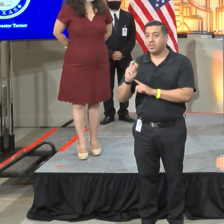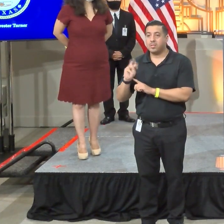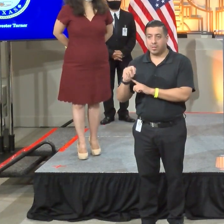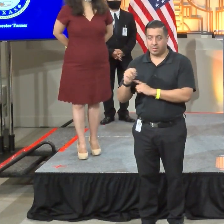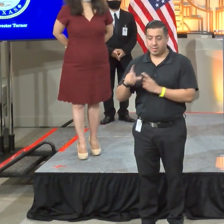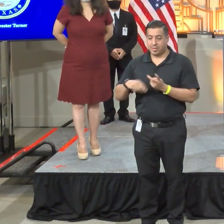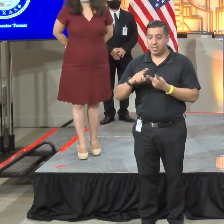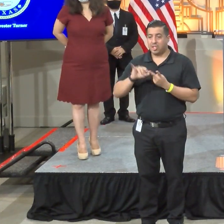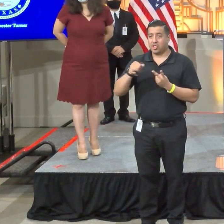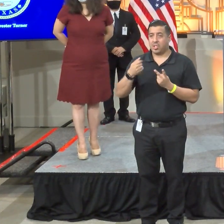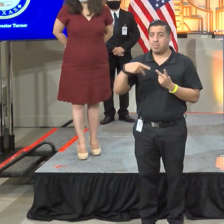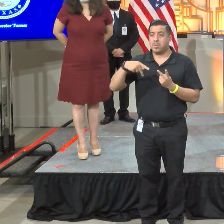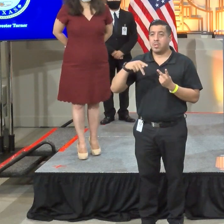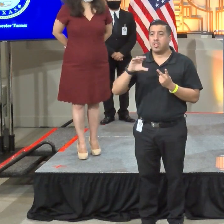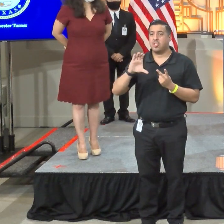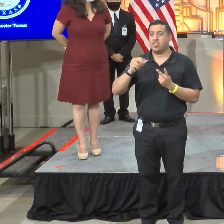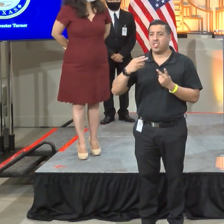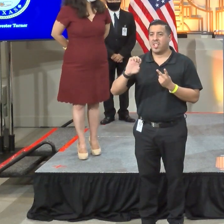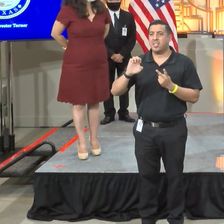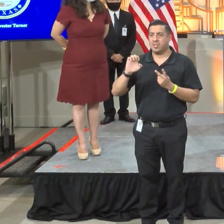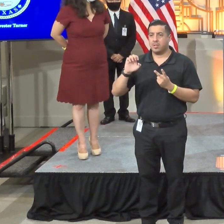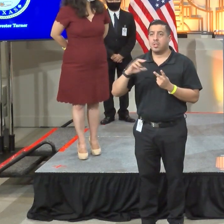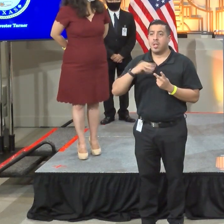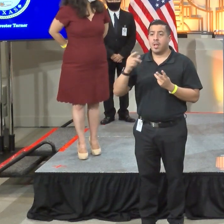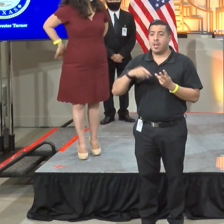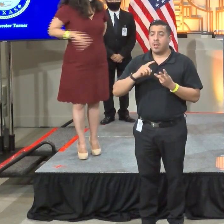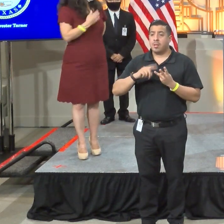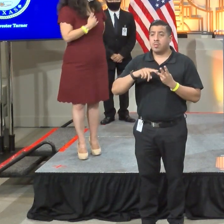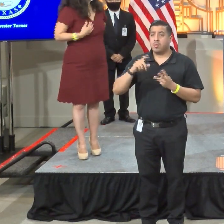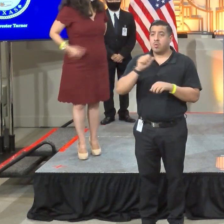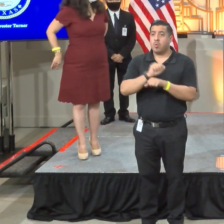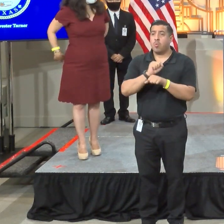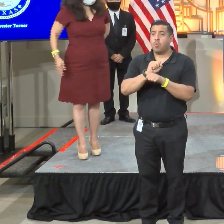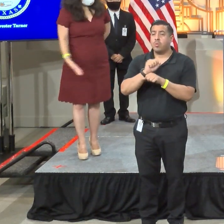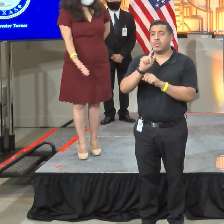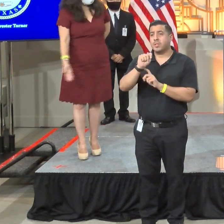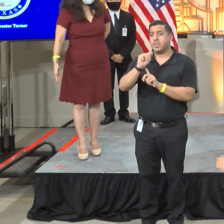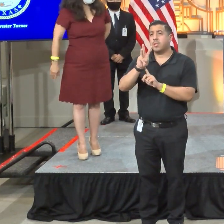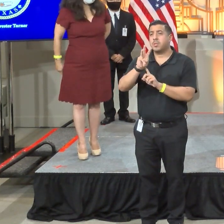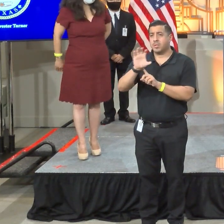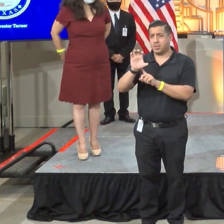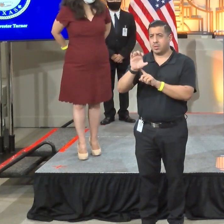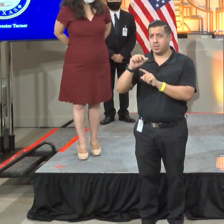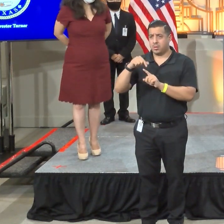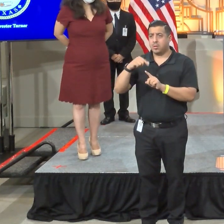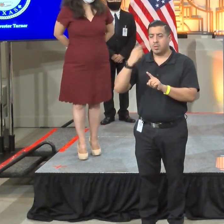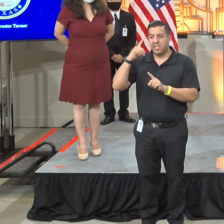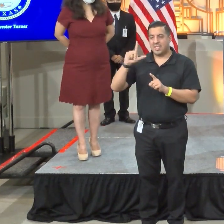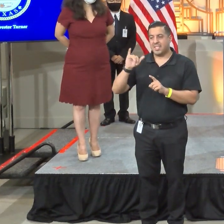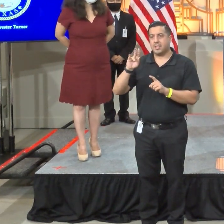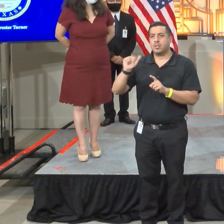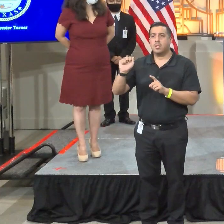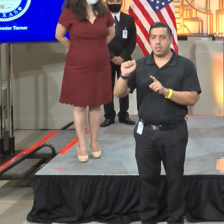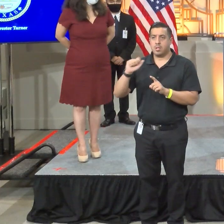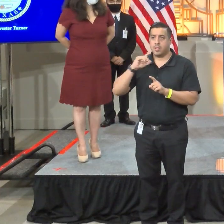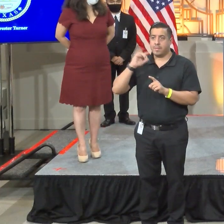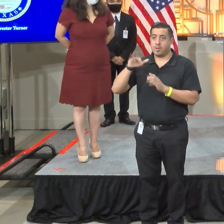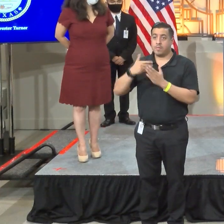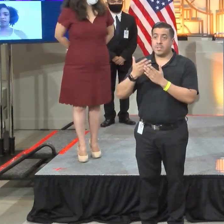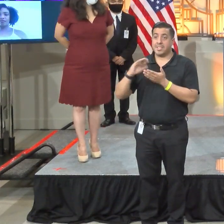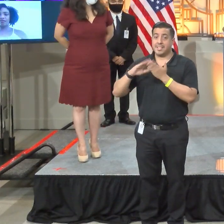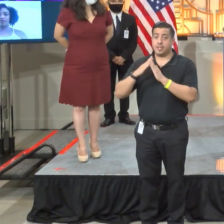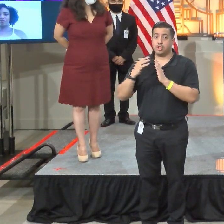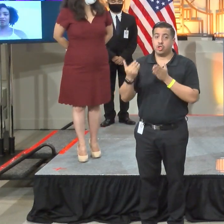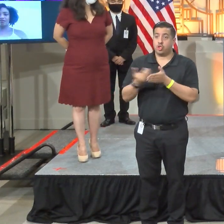Chase and virtually by Mike Temple of the Workforce Solutions, Alicia Cisneros, a member of the city's